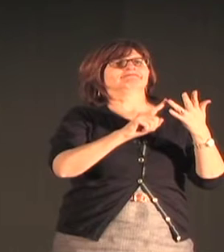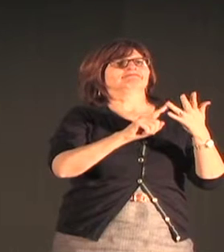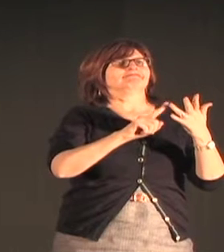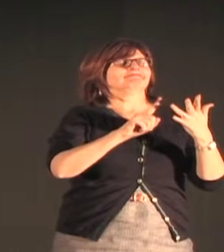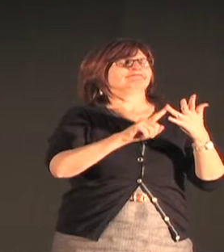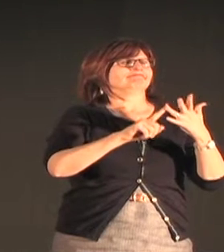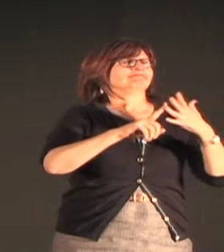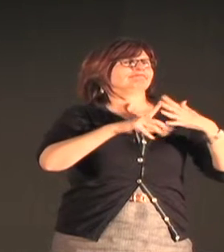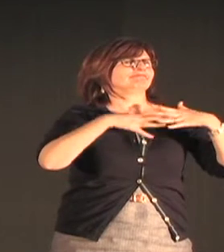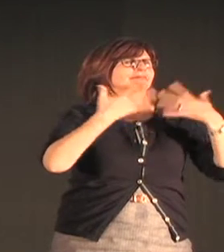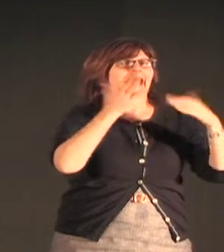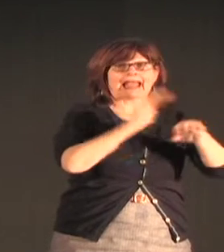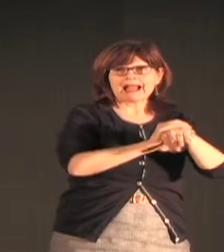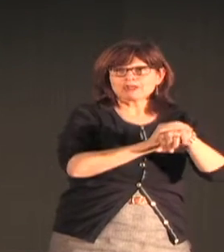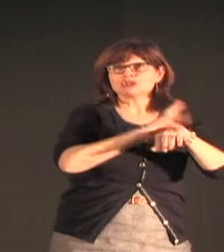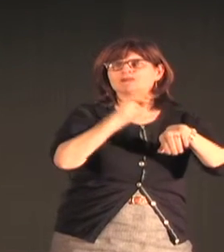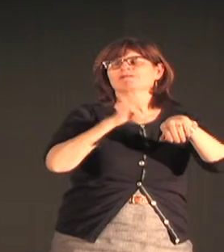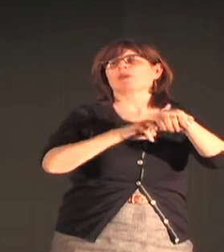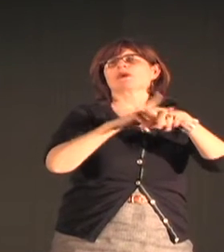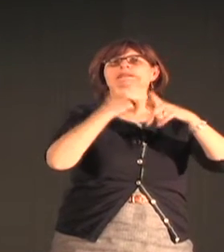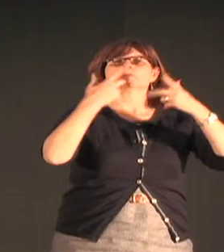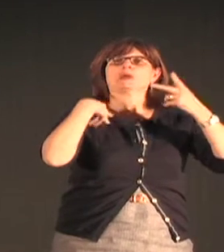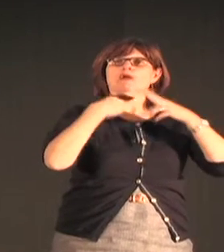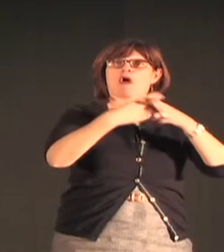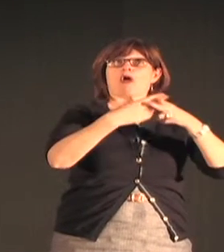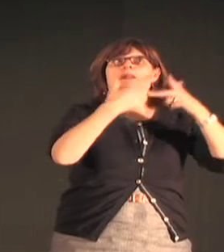English of course.